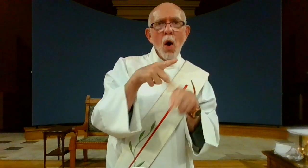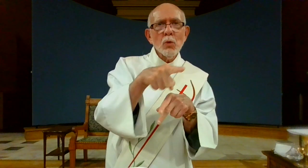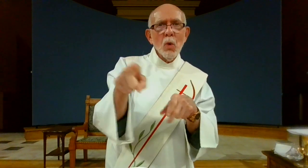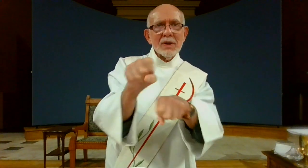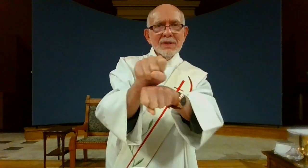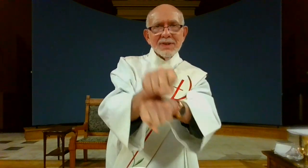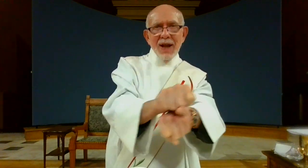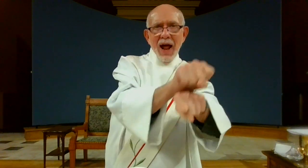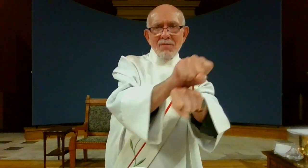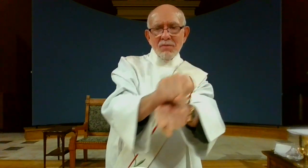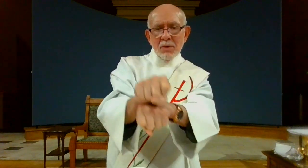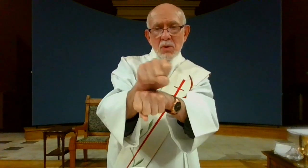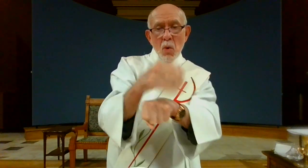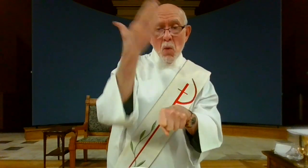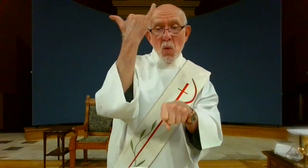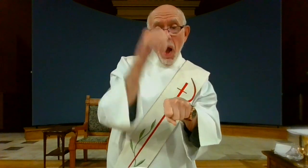I no longer call you slaves